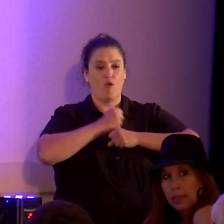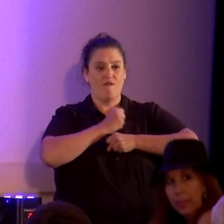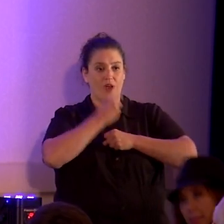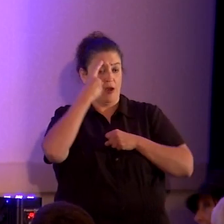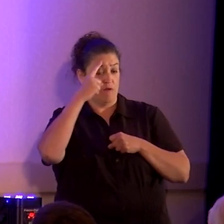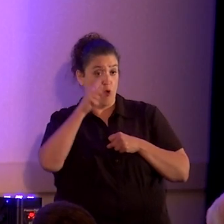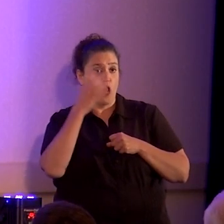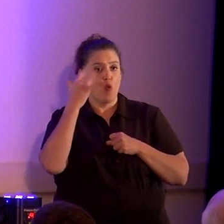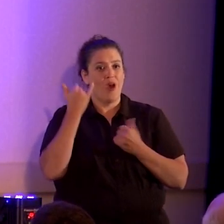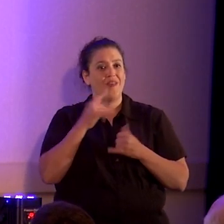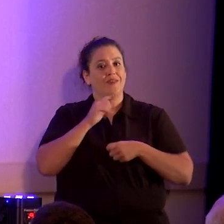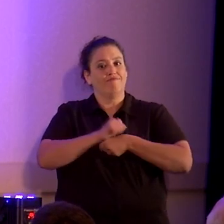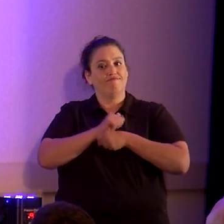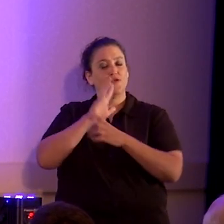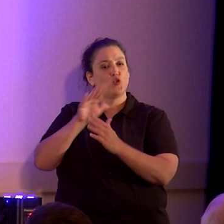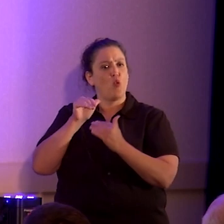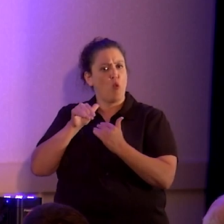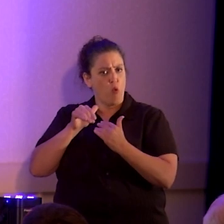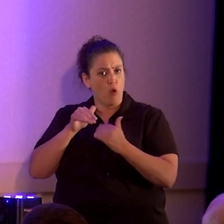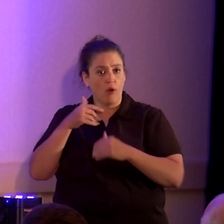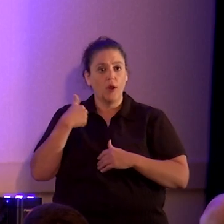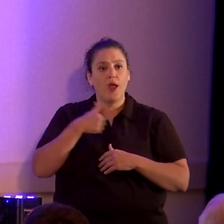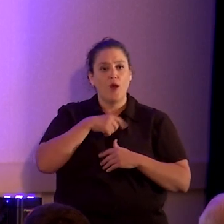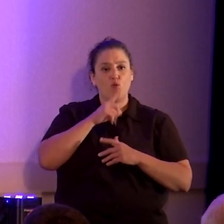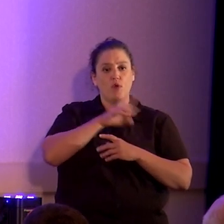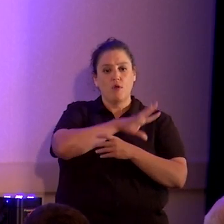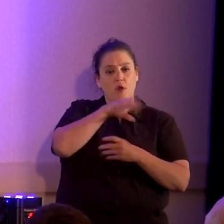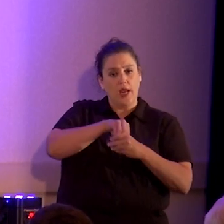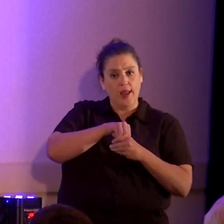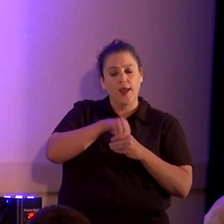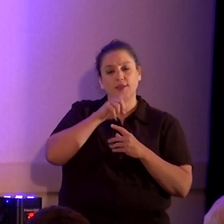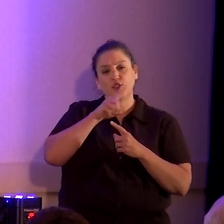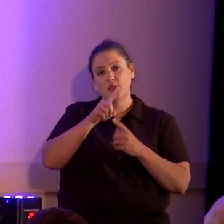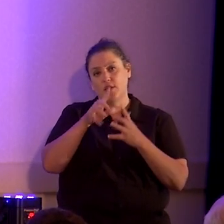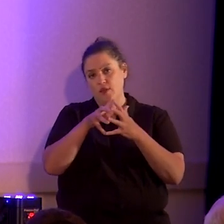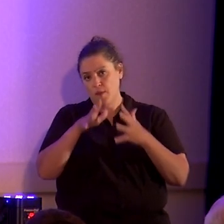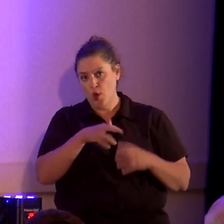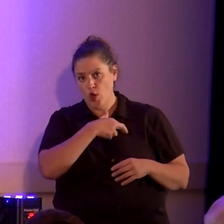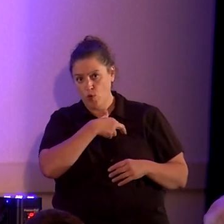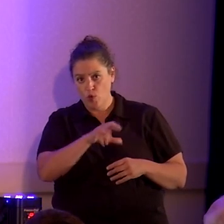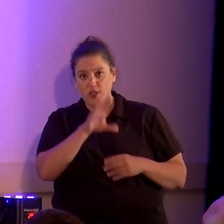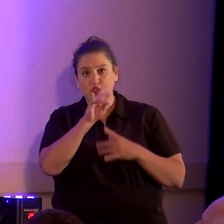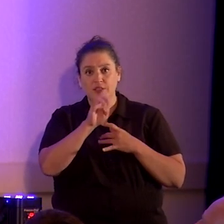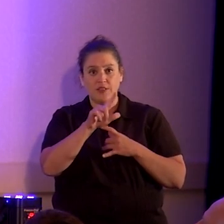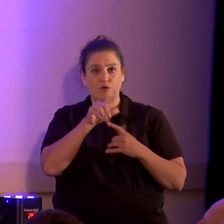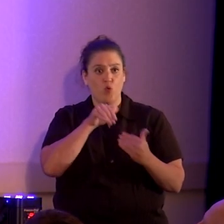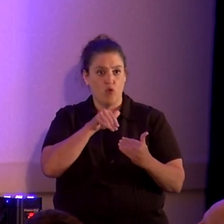and why this is a war and why we are engaged in the American Religious Civil War,